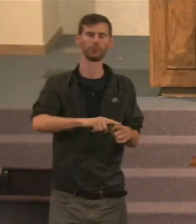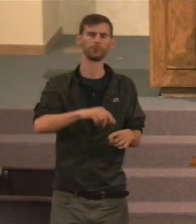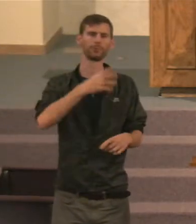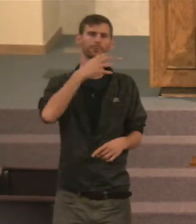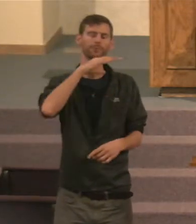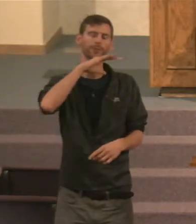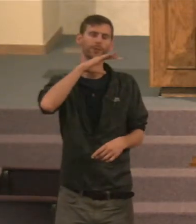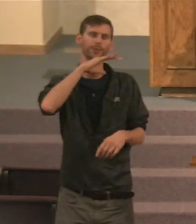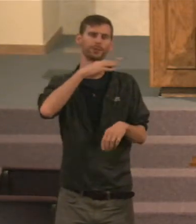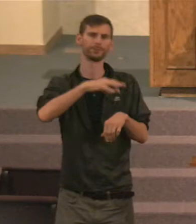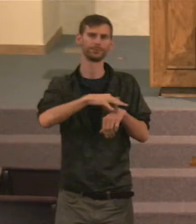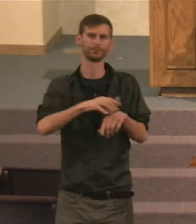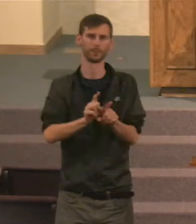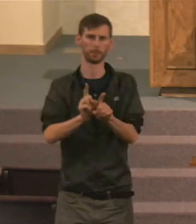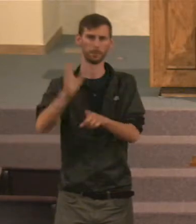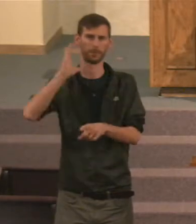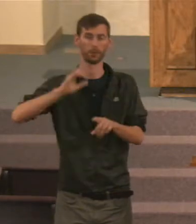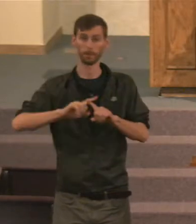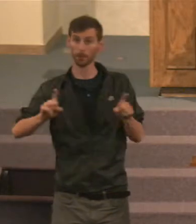But what about the spirit?